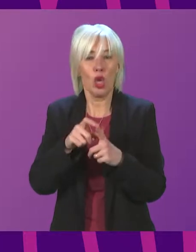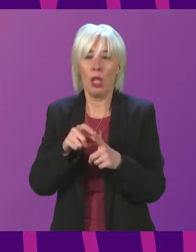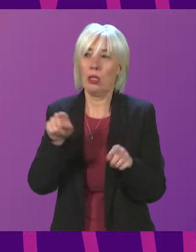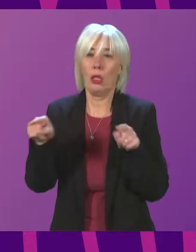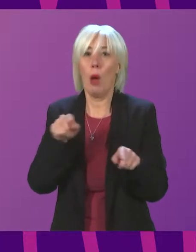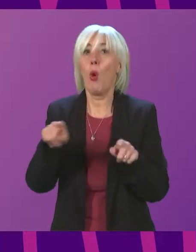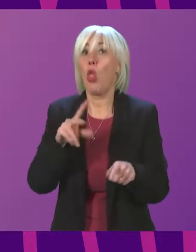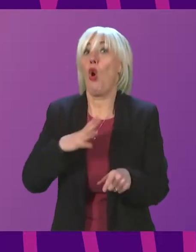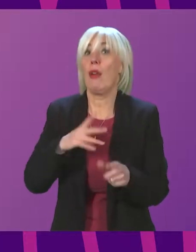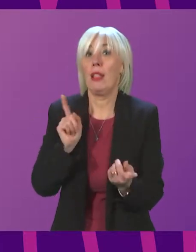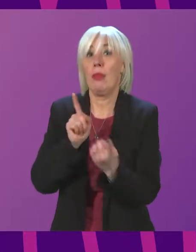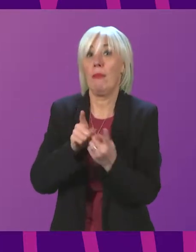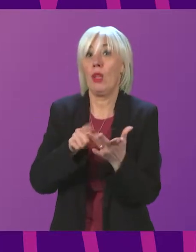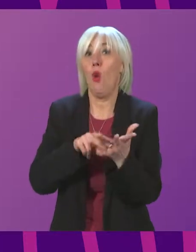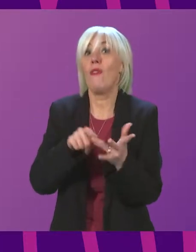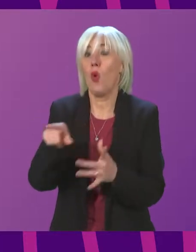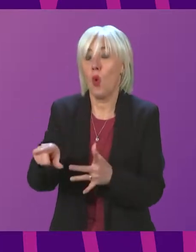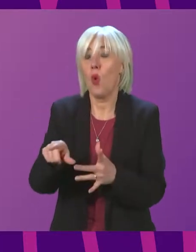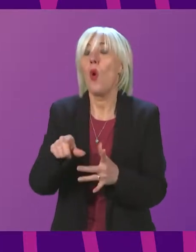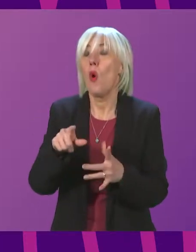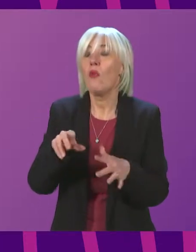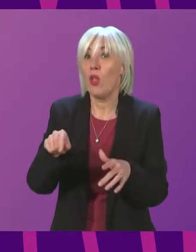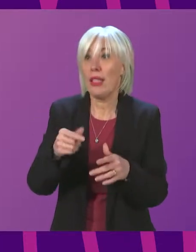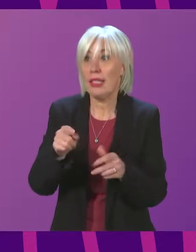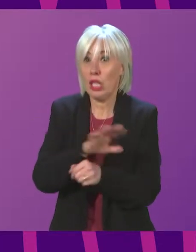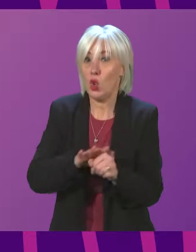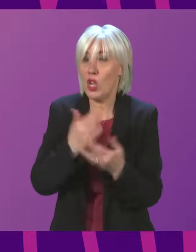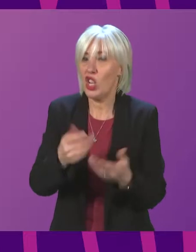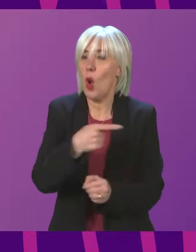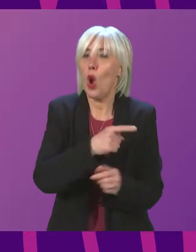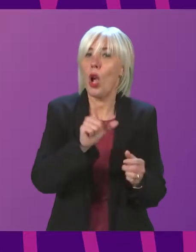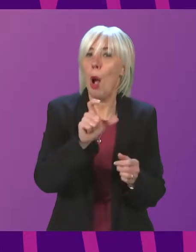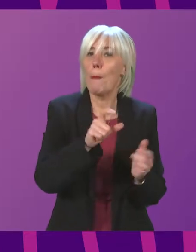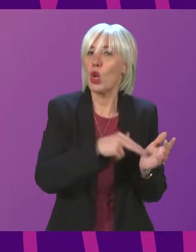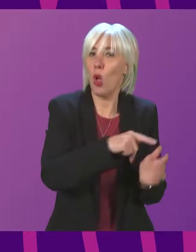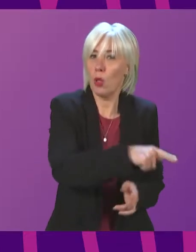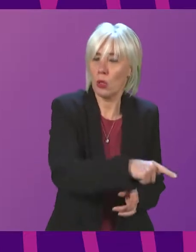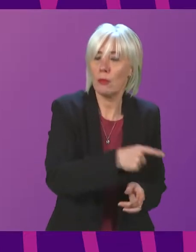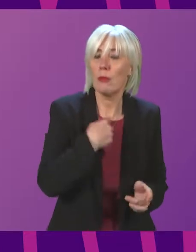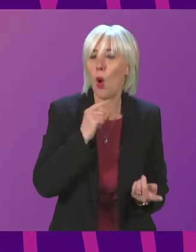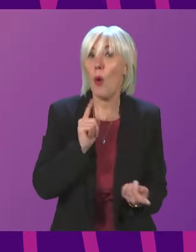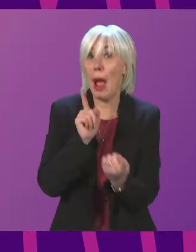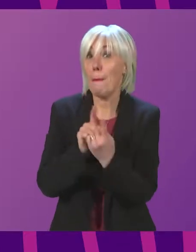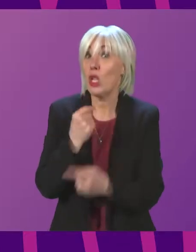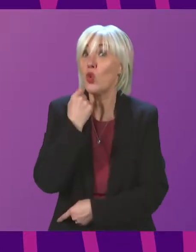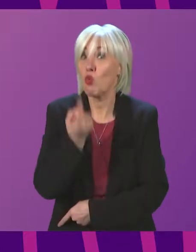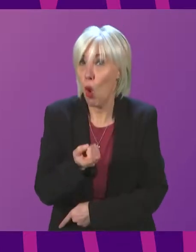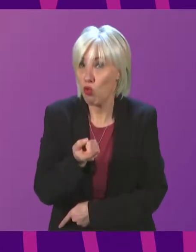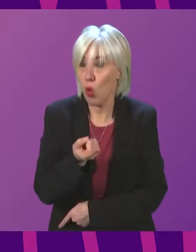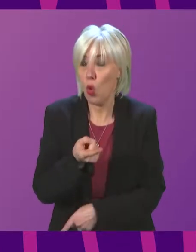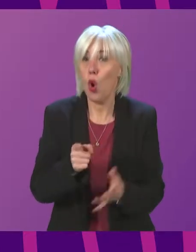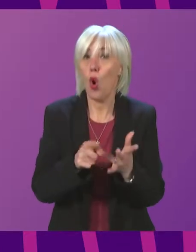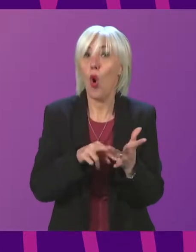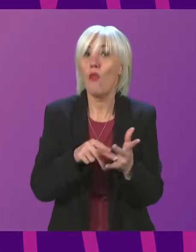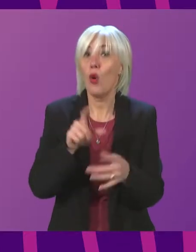Ovo with regards to the situation unfolding in Cumbernauld. And when I meet with Ovo tomorrow, I shall